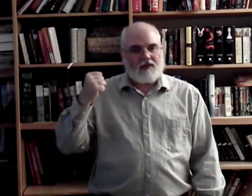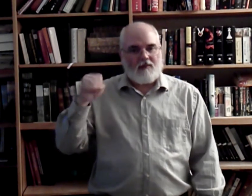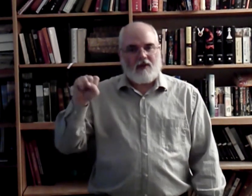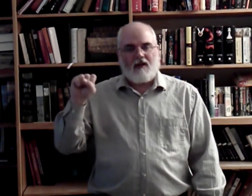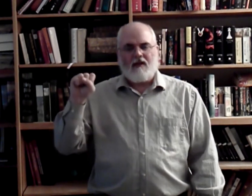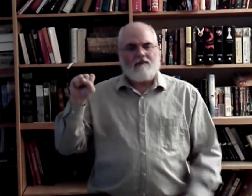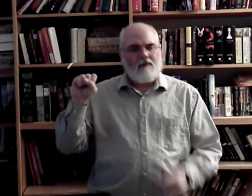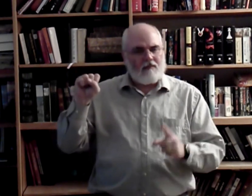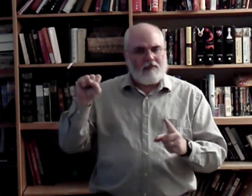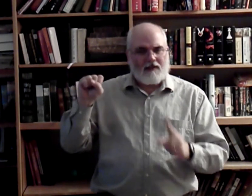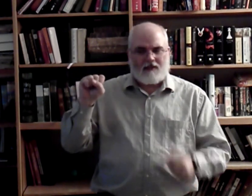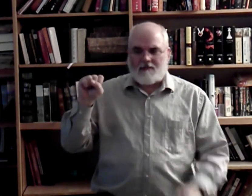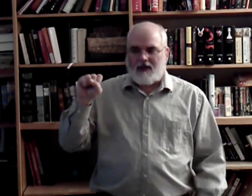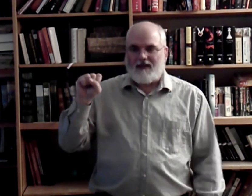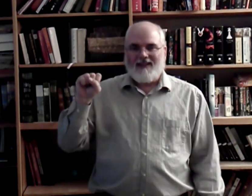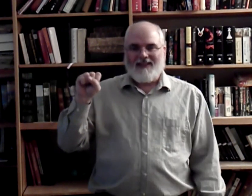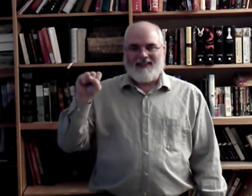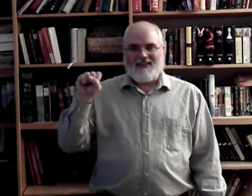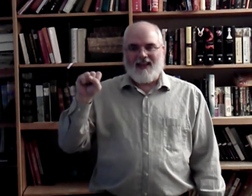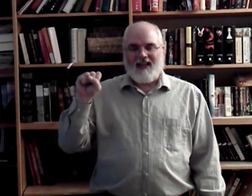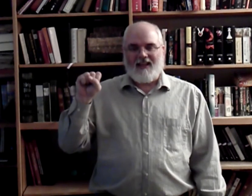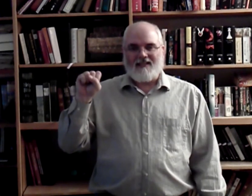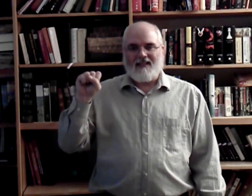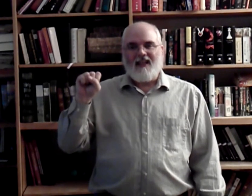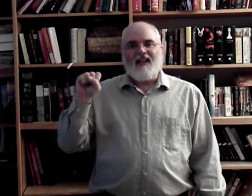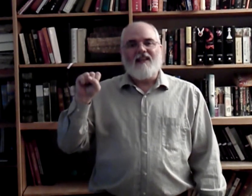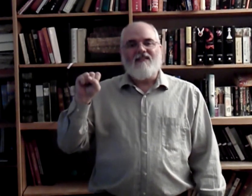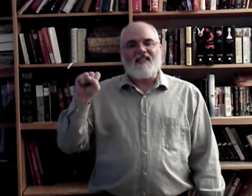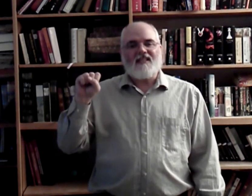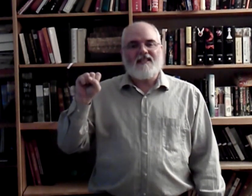somebody. A little punch somebody. Okay? S. Fist.